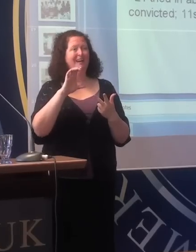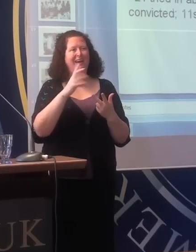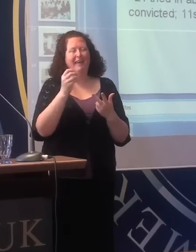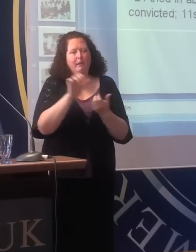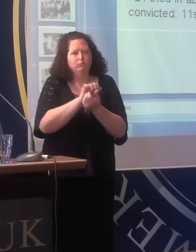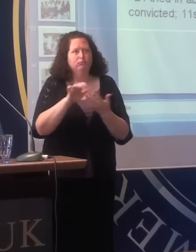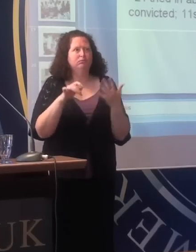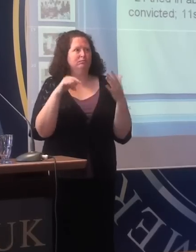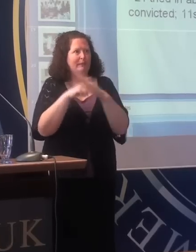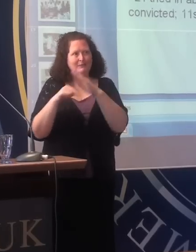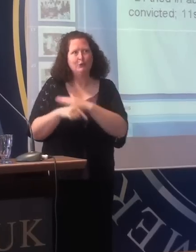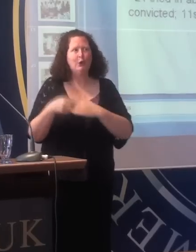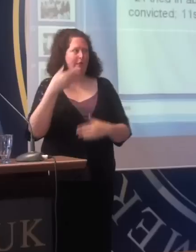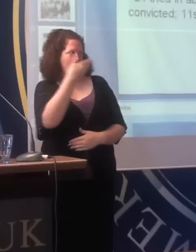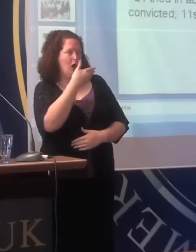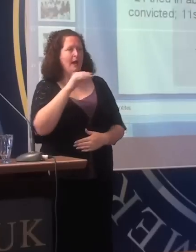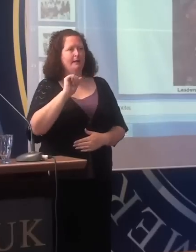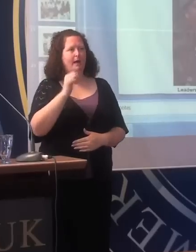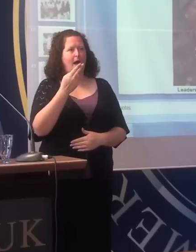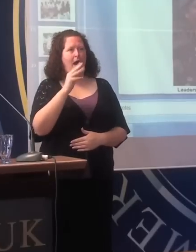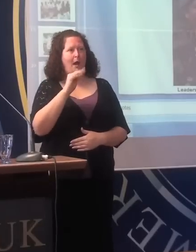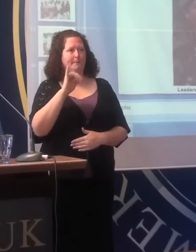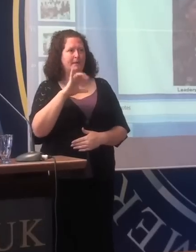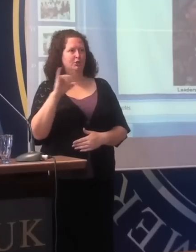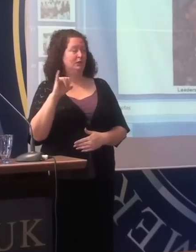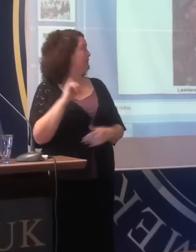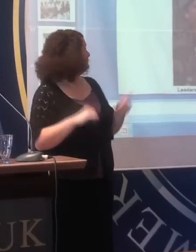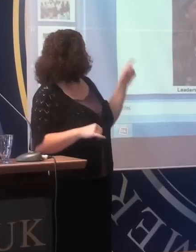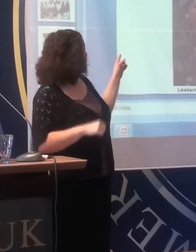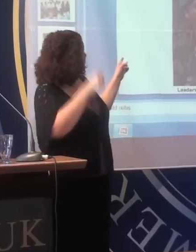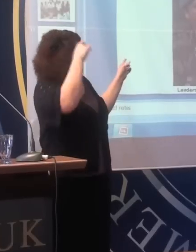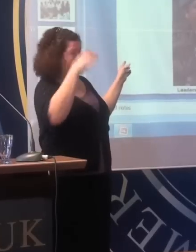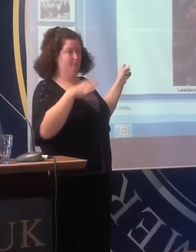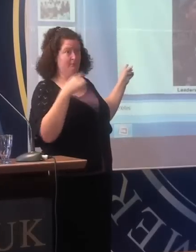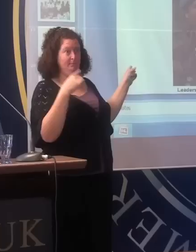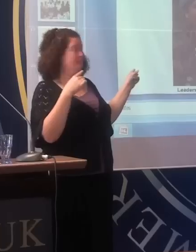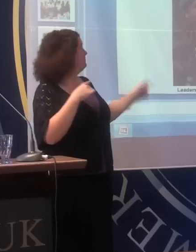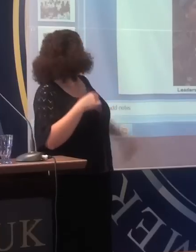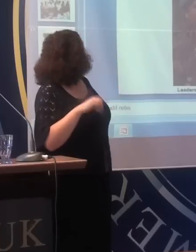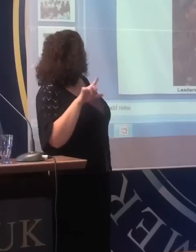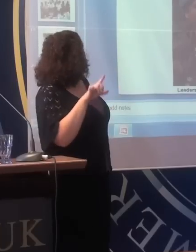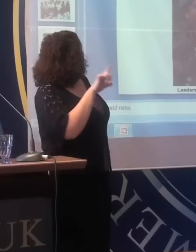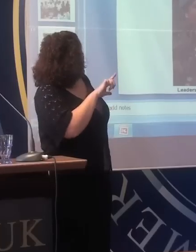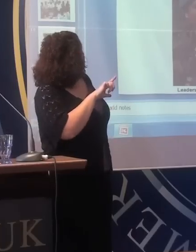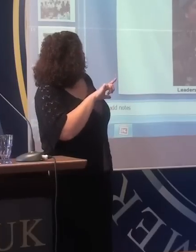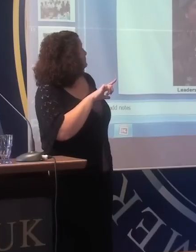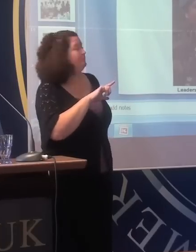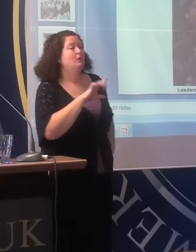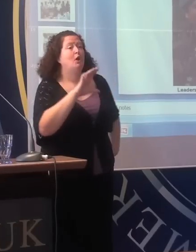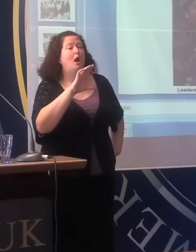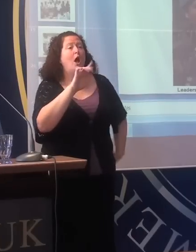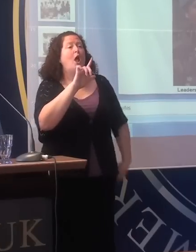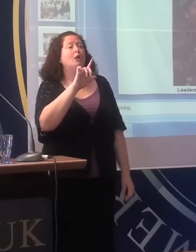is that this chap, a Lieutenant Colonel called Bob Stewart,